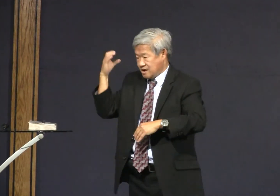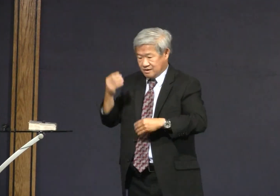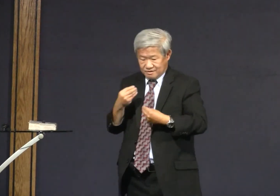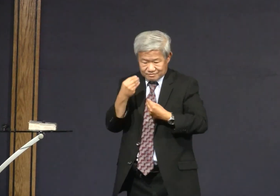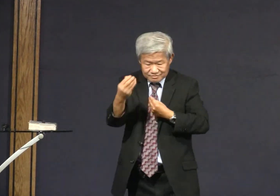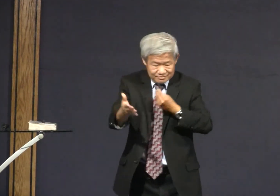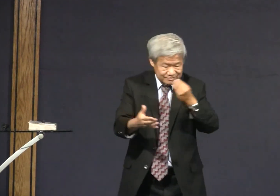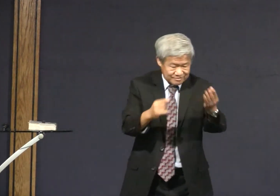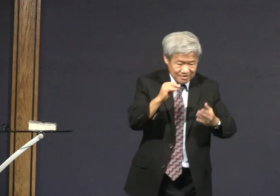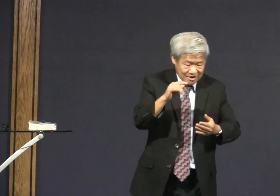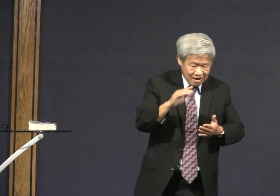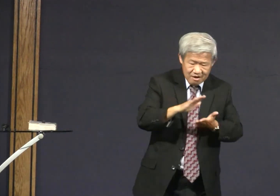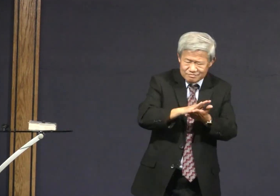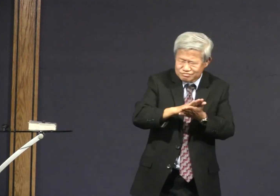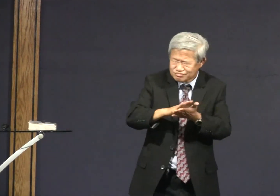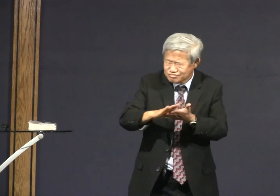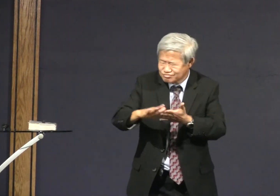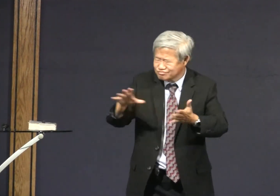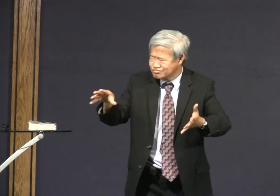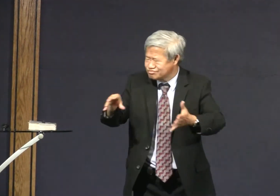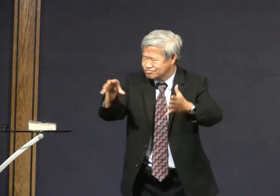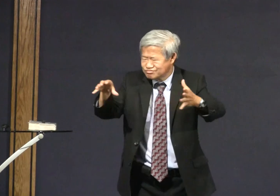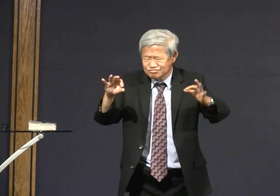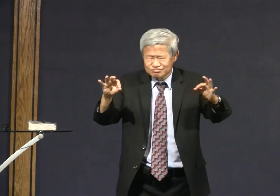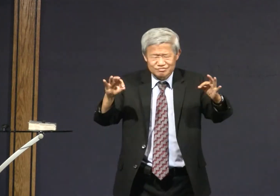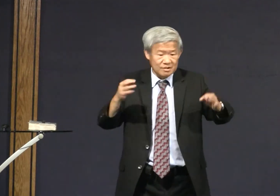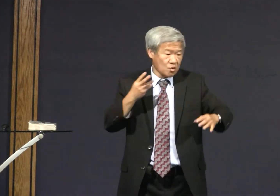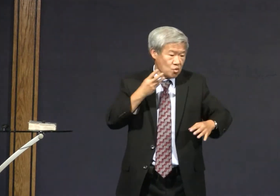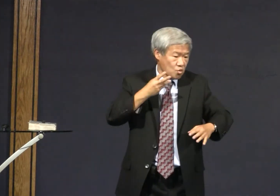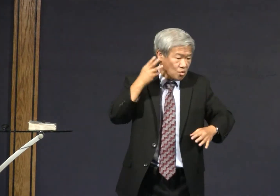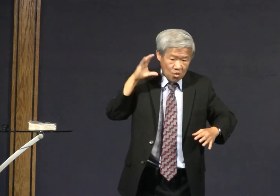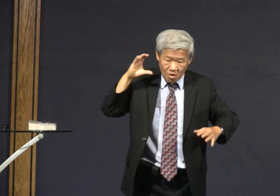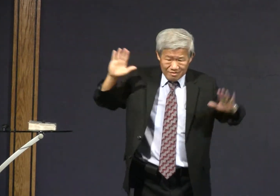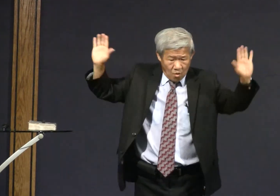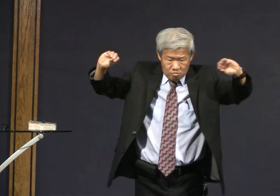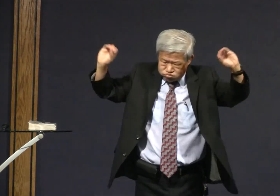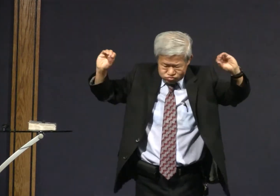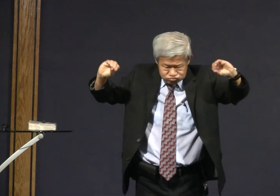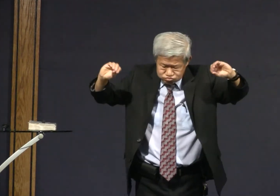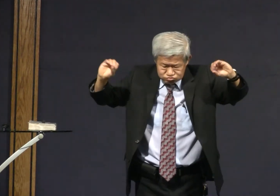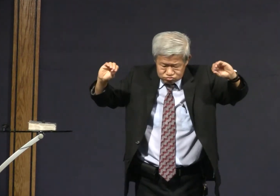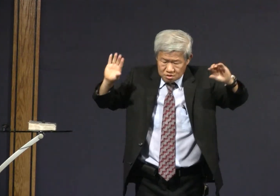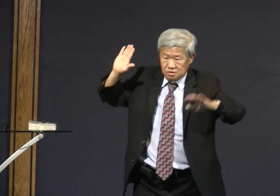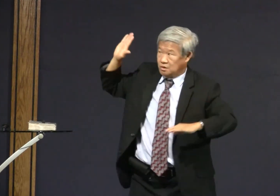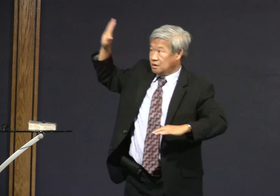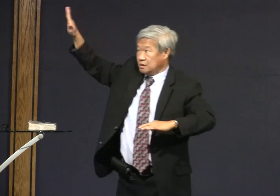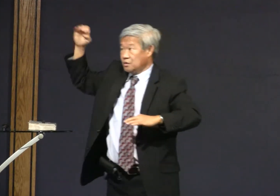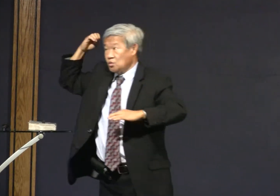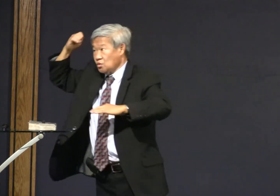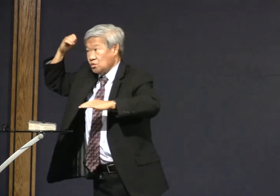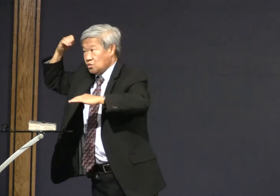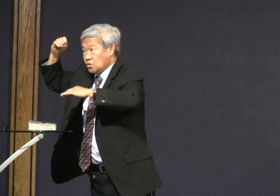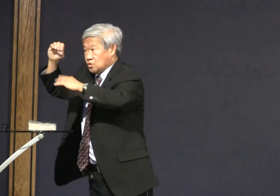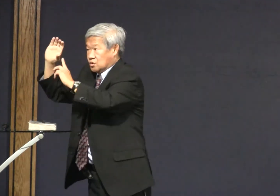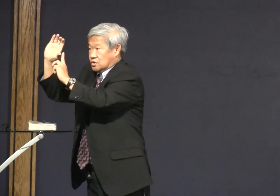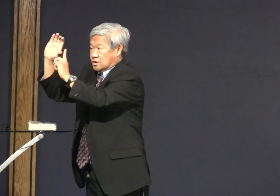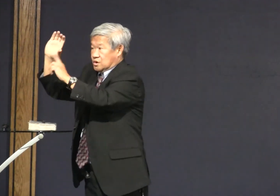Christmas tradition was holy without any wine.